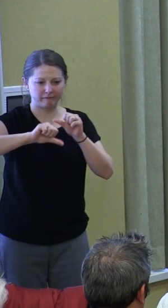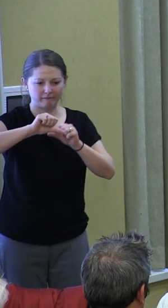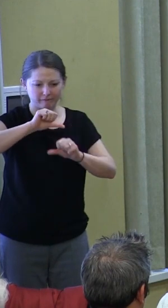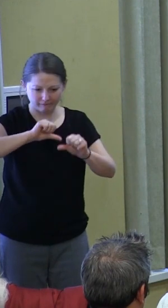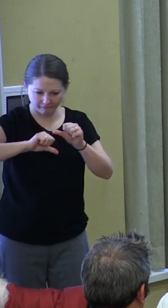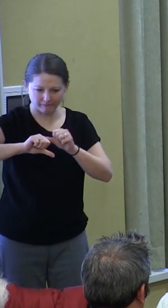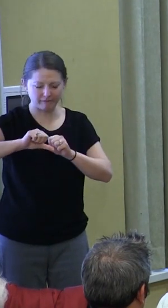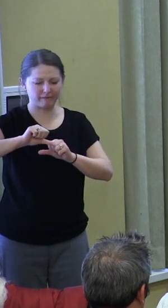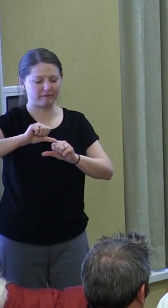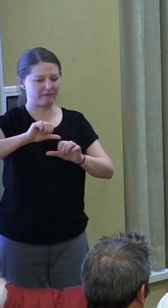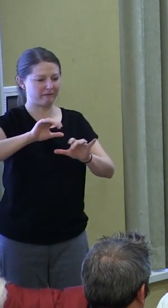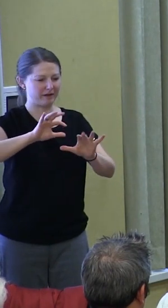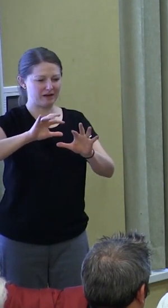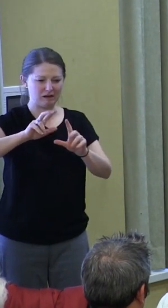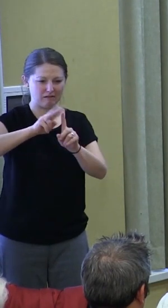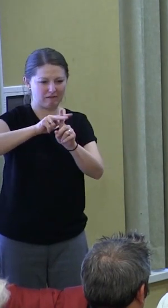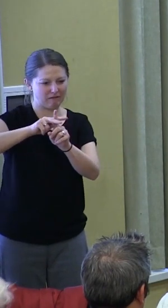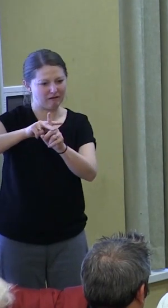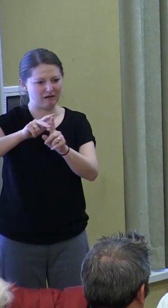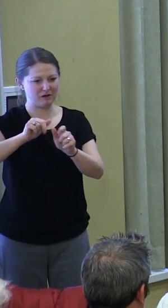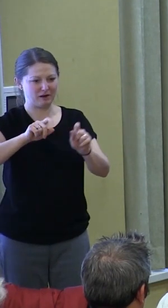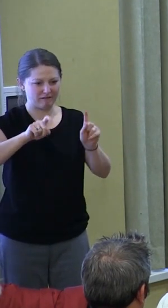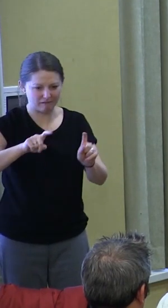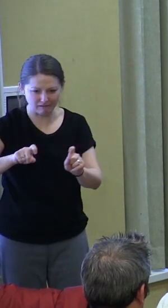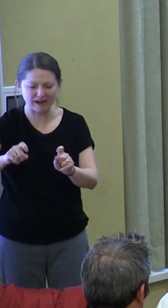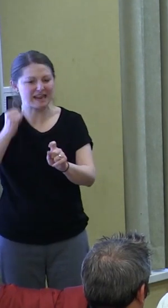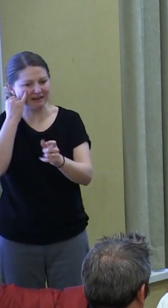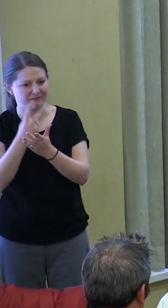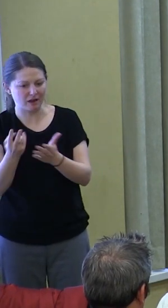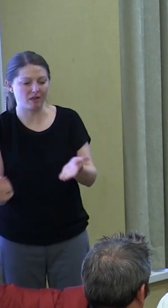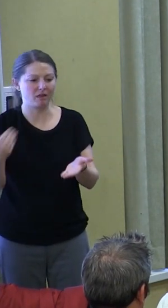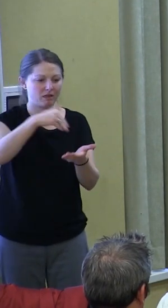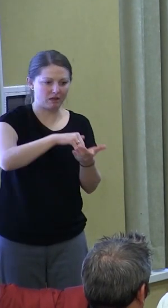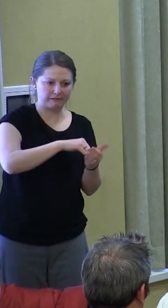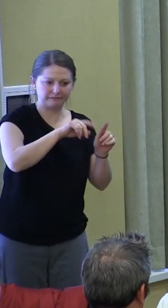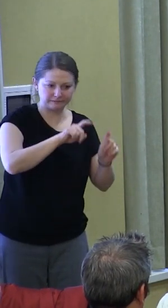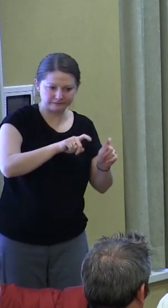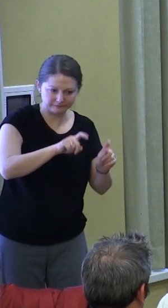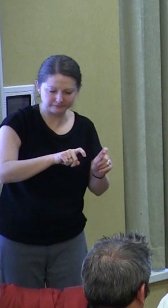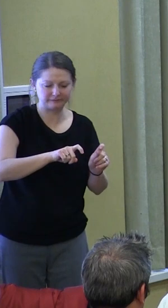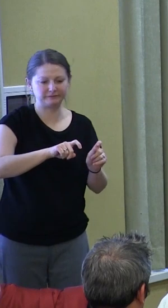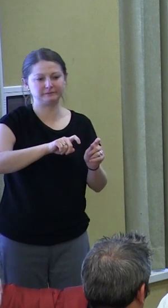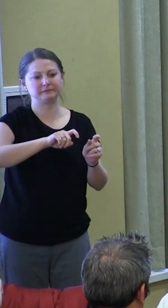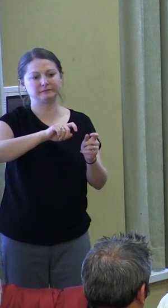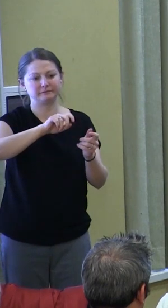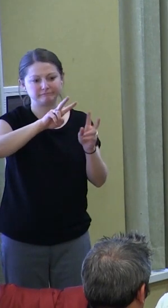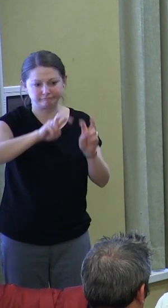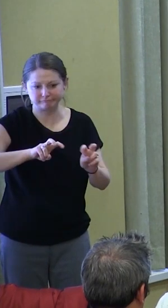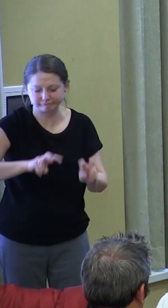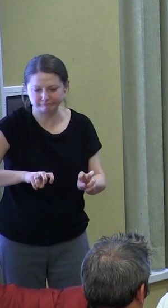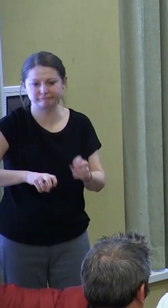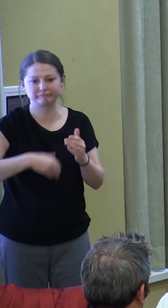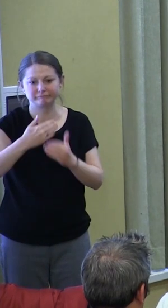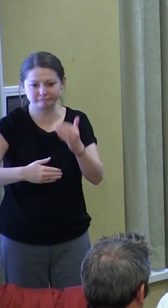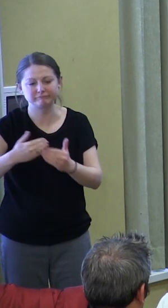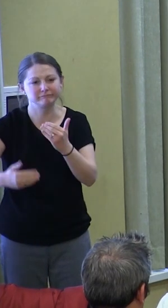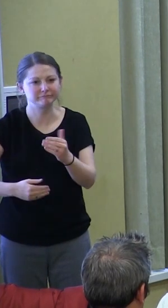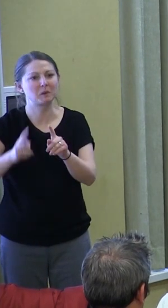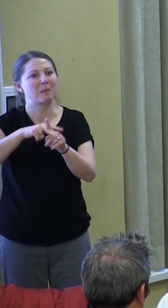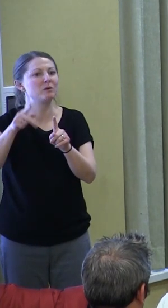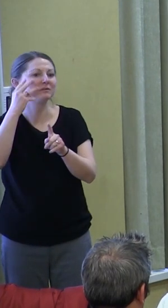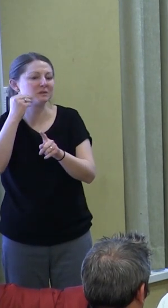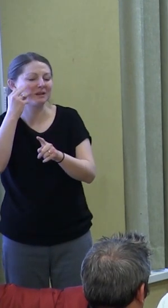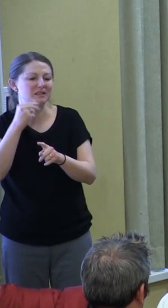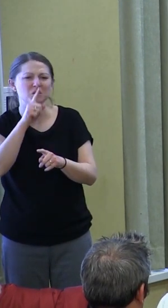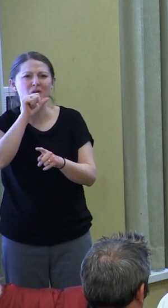trajectory. It's what helps to unify our past, our present, and our future. So hope, then, isn't just this vision